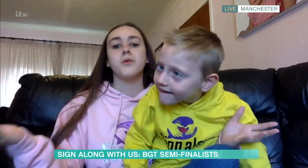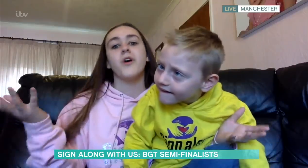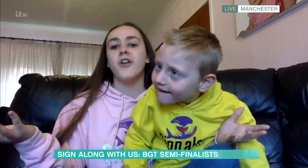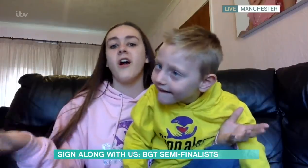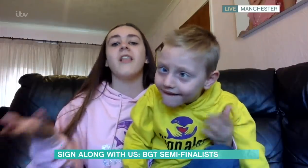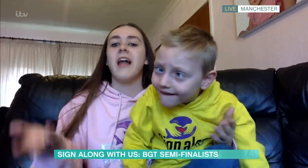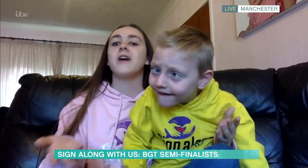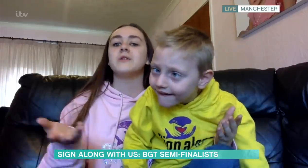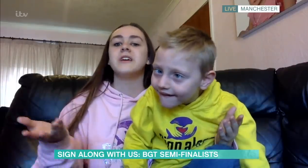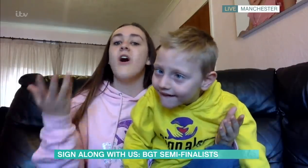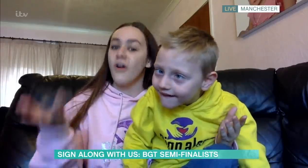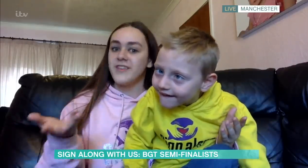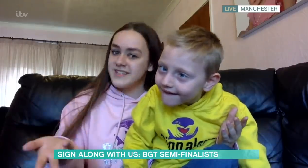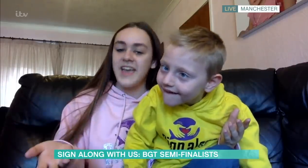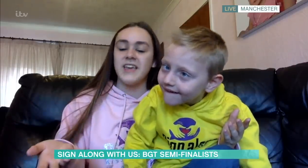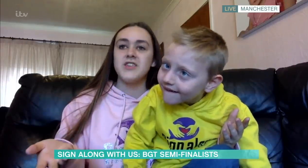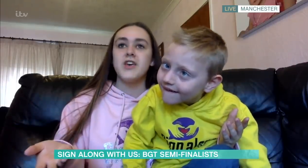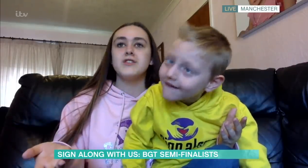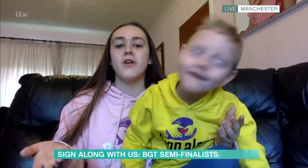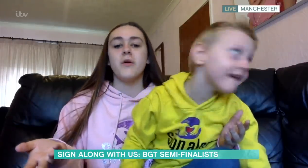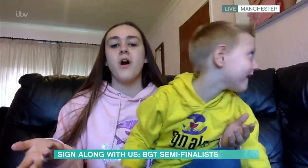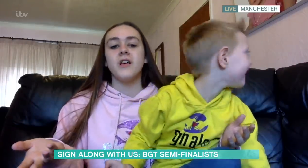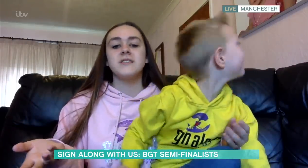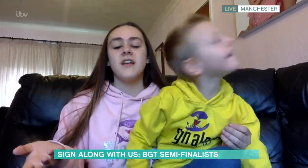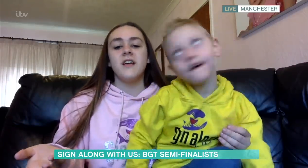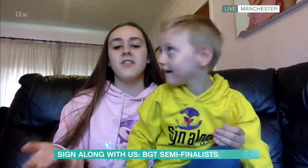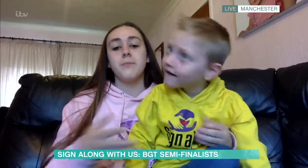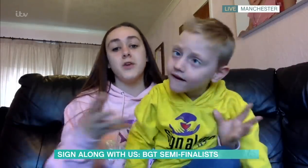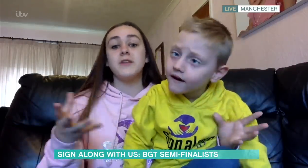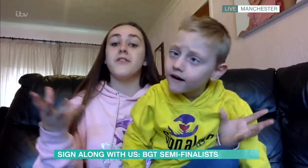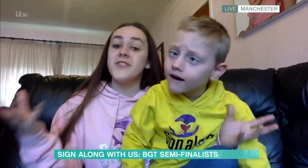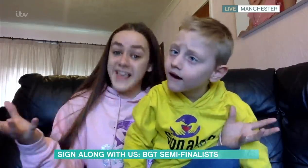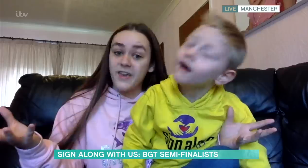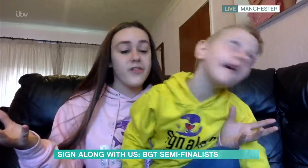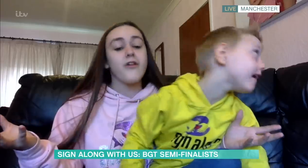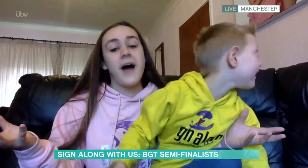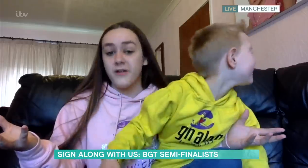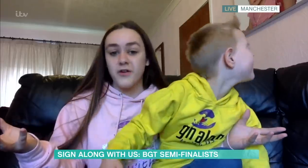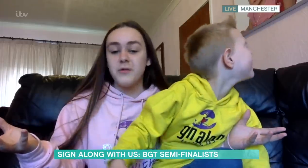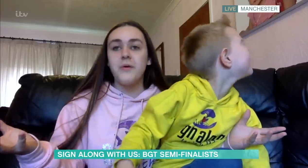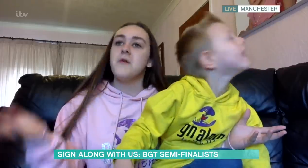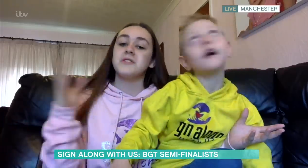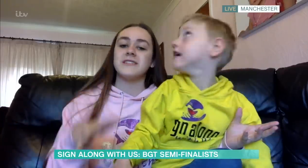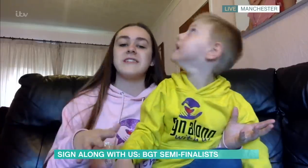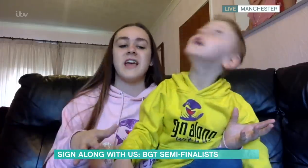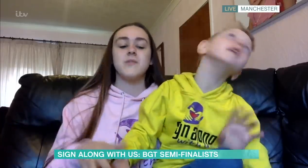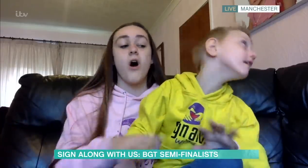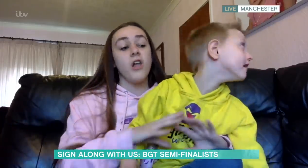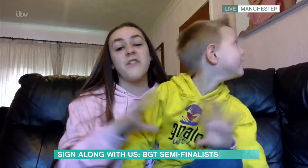so we weren't all allowed on the stage. Yeah. So there were the beautiful singers from our group was on stage, but all of the